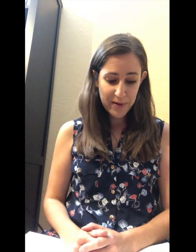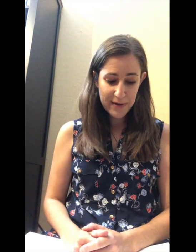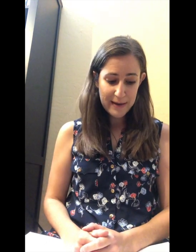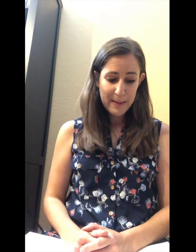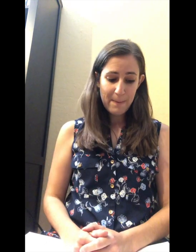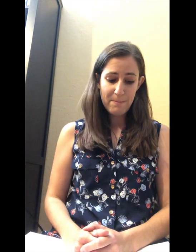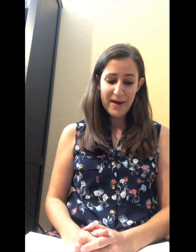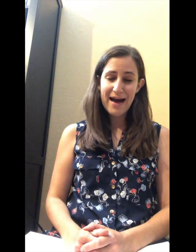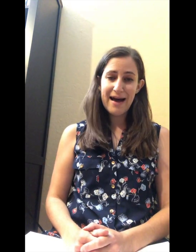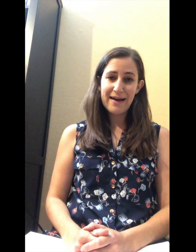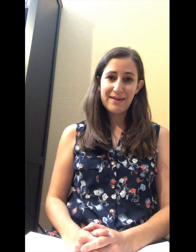Rip, bag.